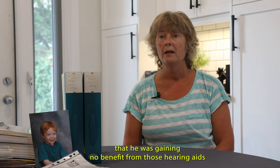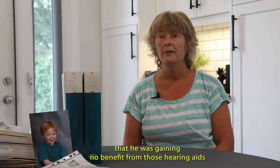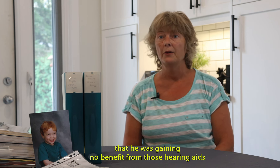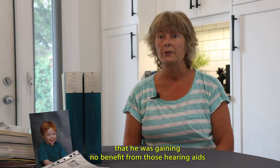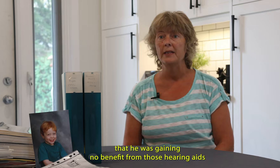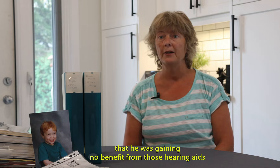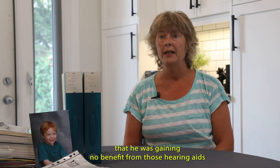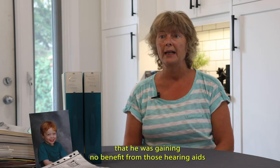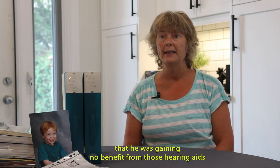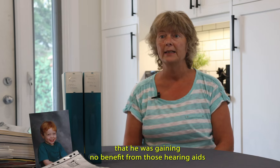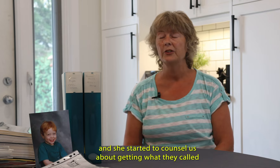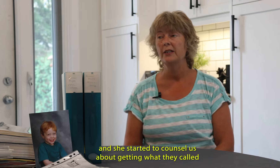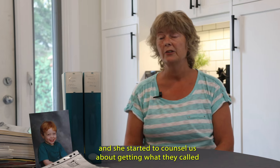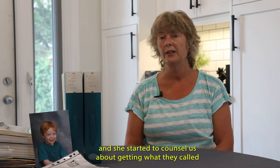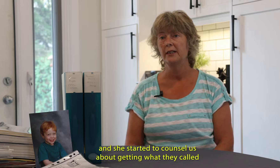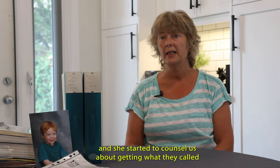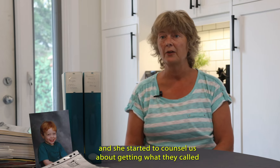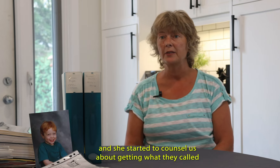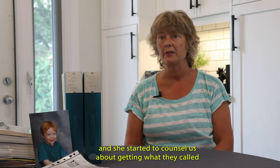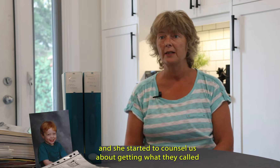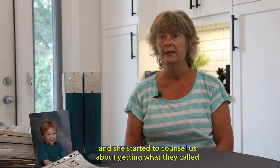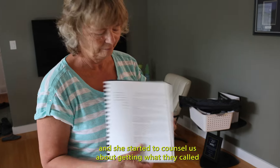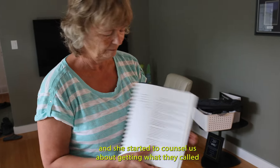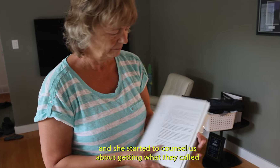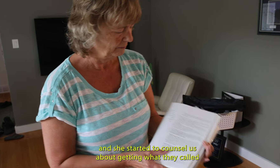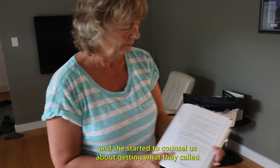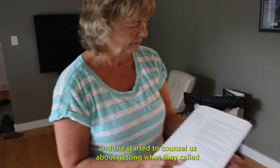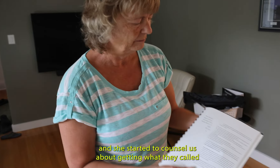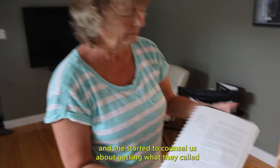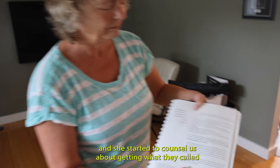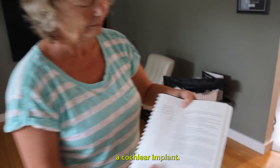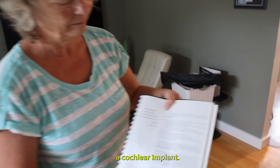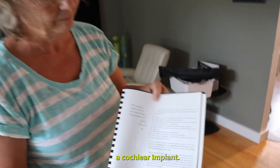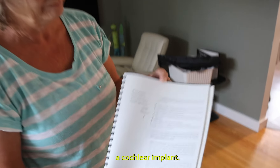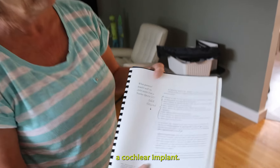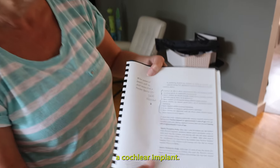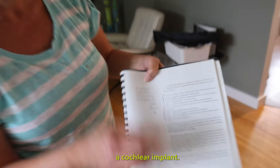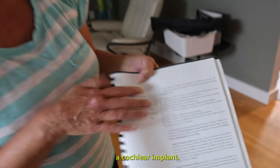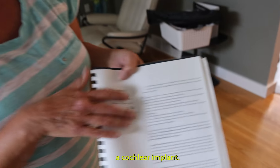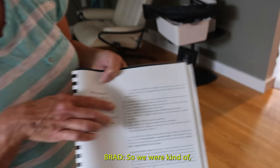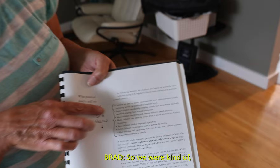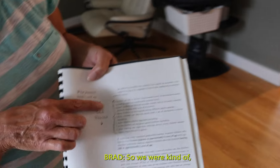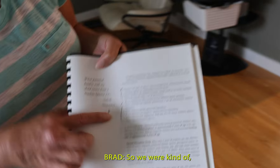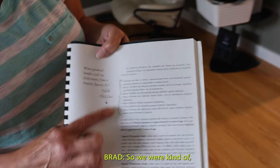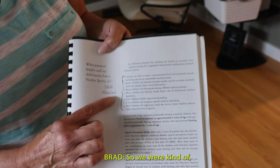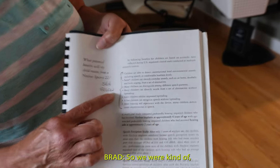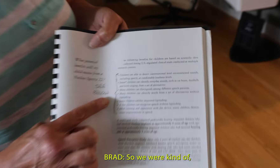those hearing aids. And she started to counsel us about getting what they called a cochlear implant. So we were kind of,